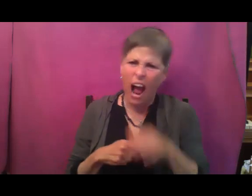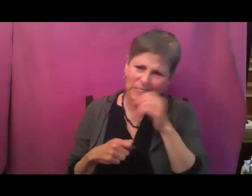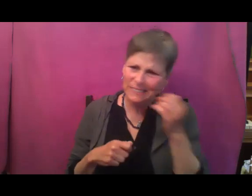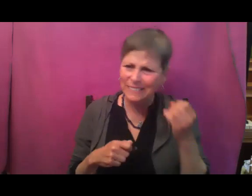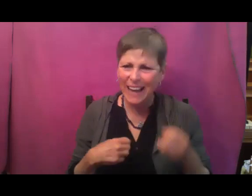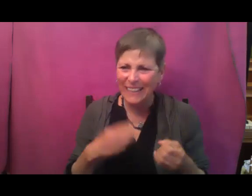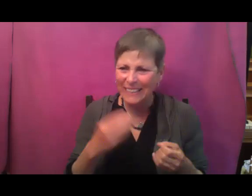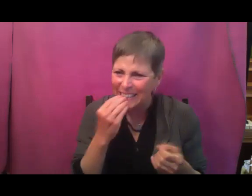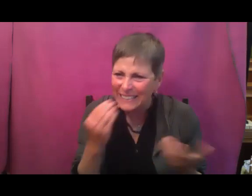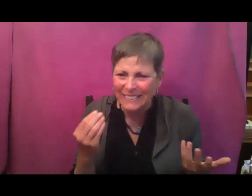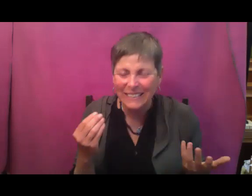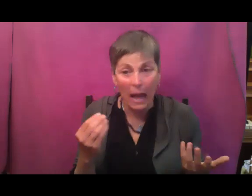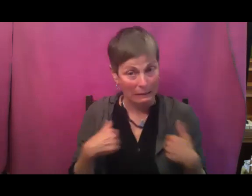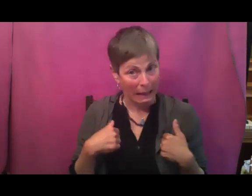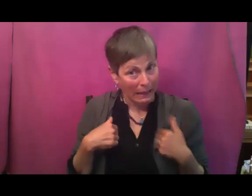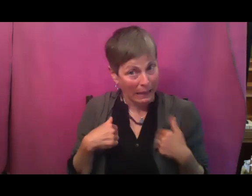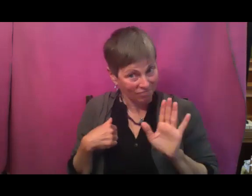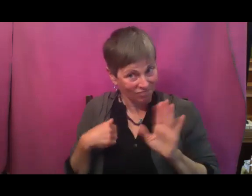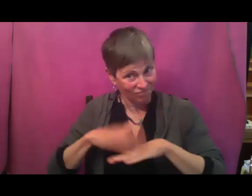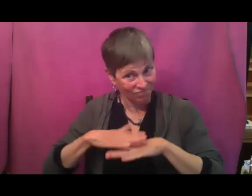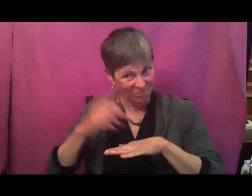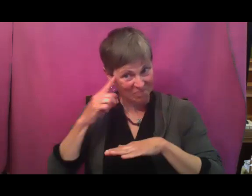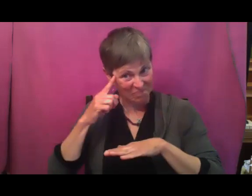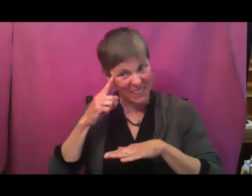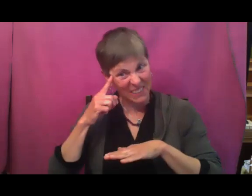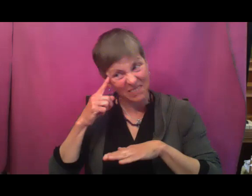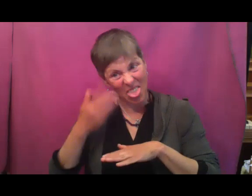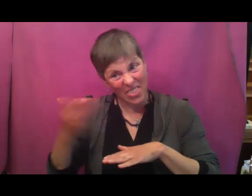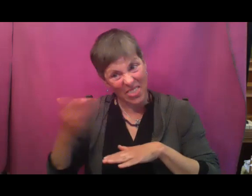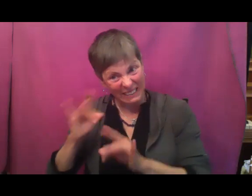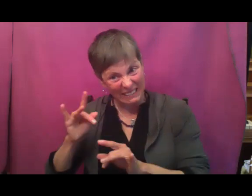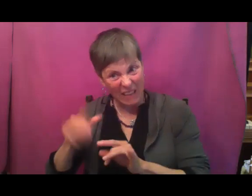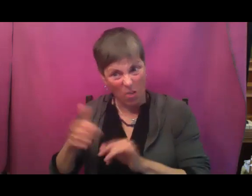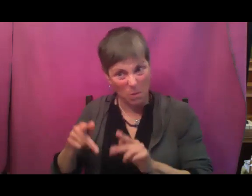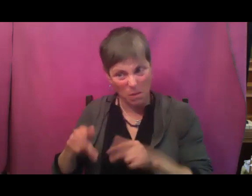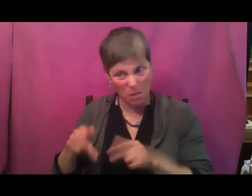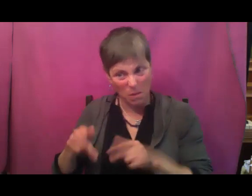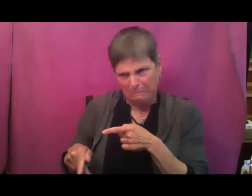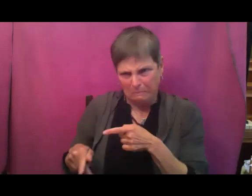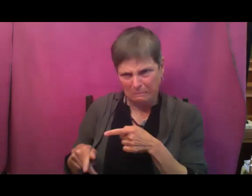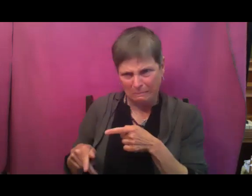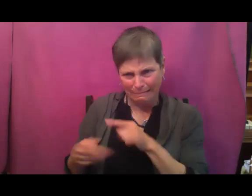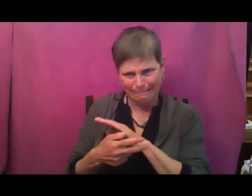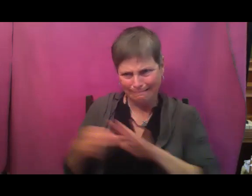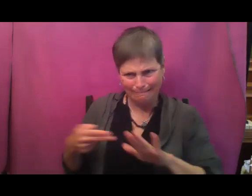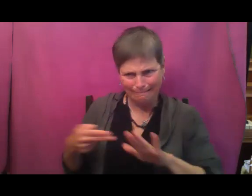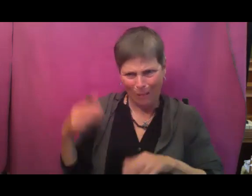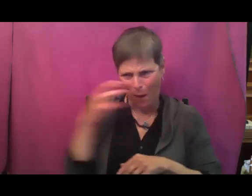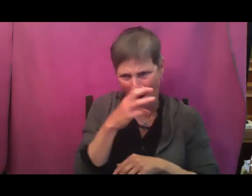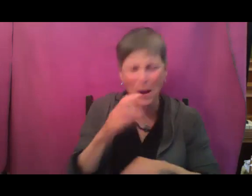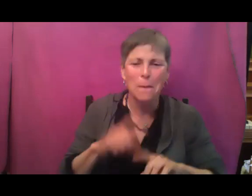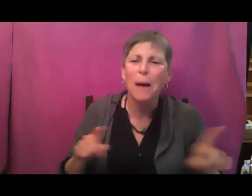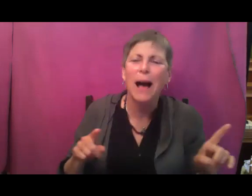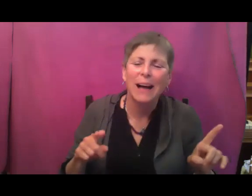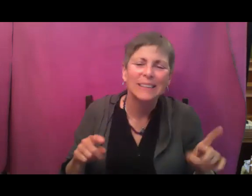bitter things are delicious. So I tend to eat the bitter stem end first, and then just finish with the rest of the sweet. But you can totally cut